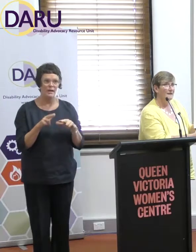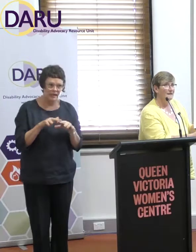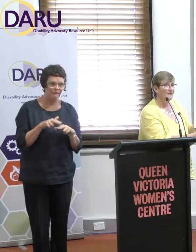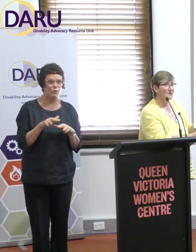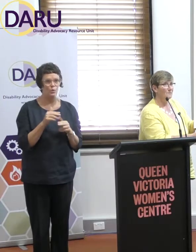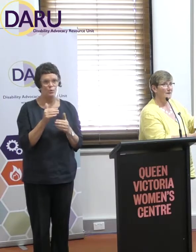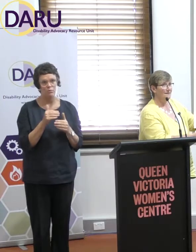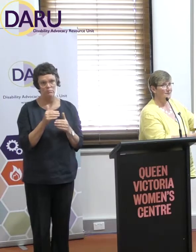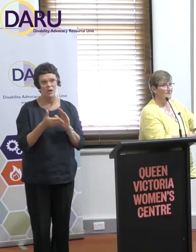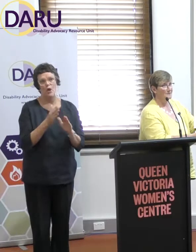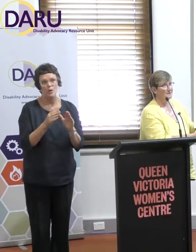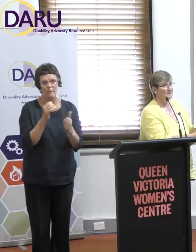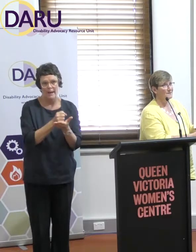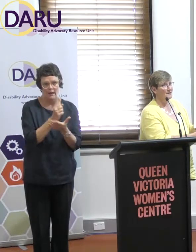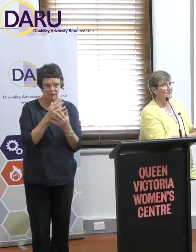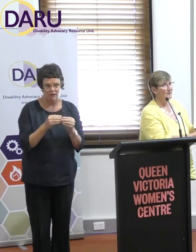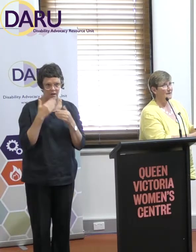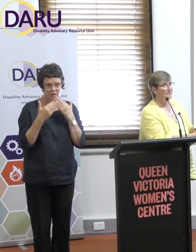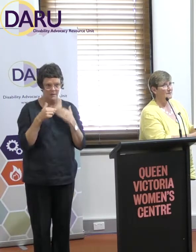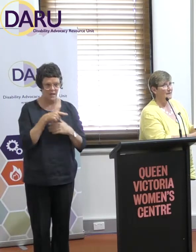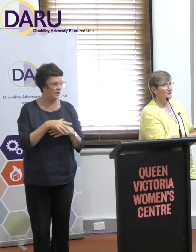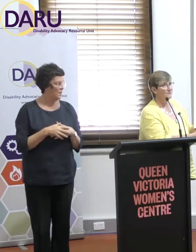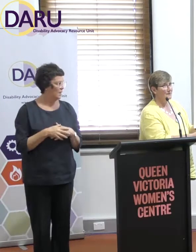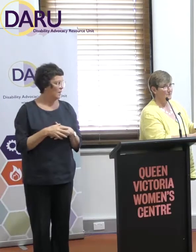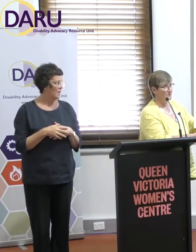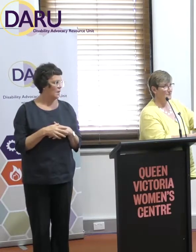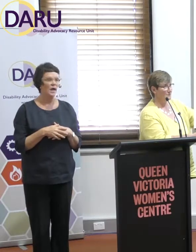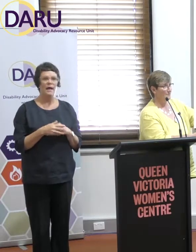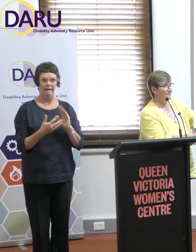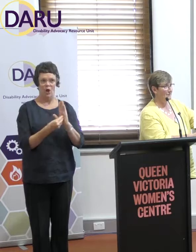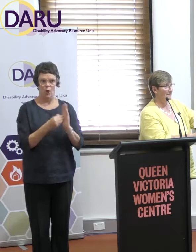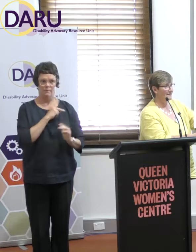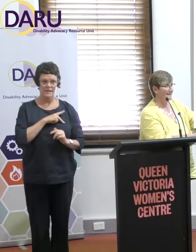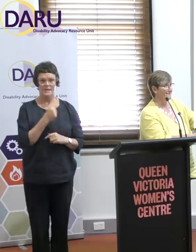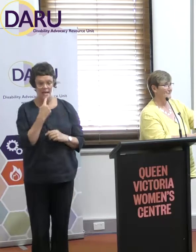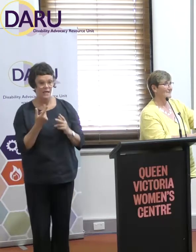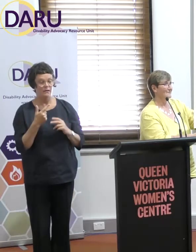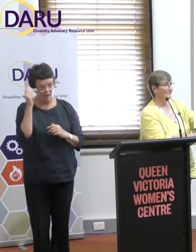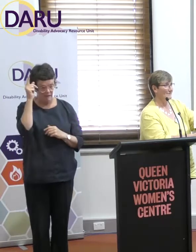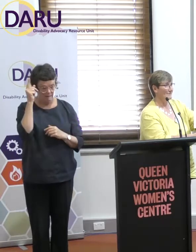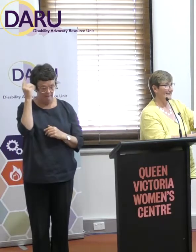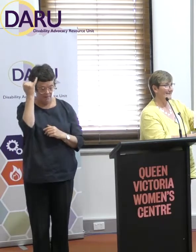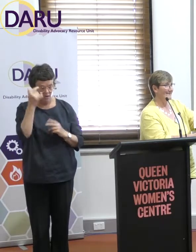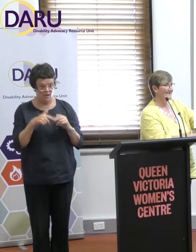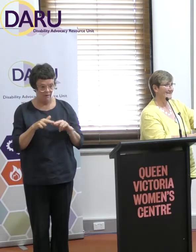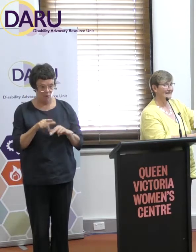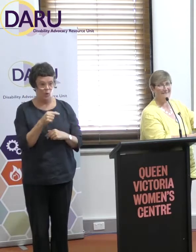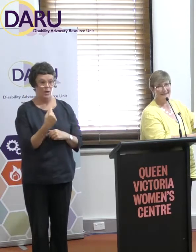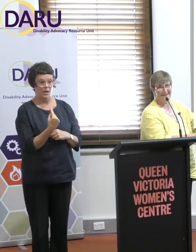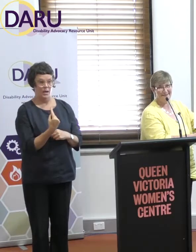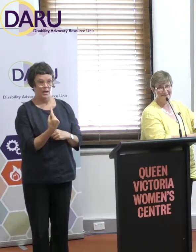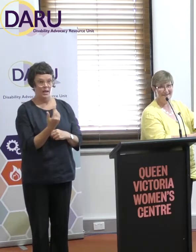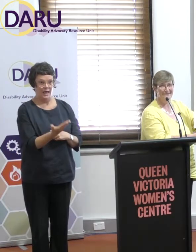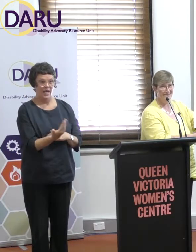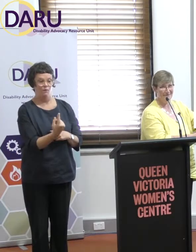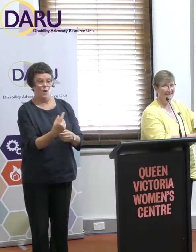deal. The initial way the economists described that was, imagine if you gave a dollar to your advocate, and they gave you $3.50 back, and I made